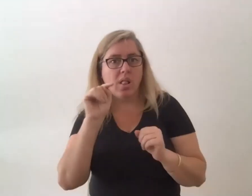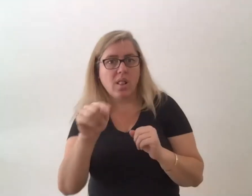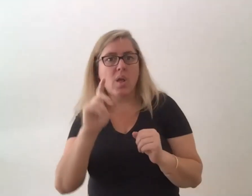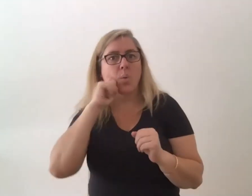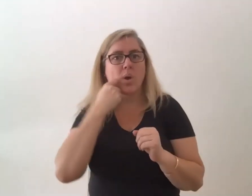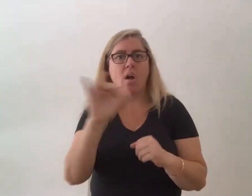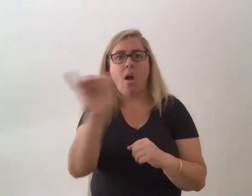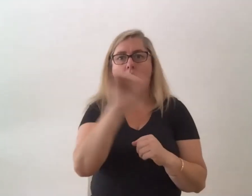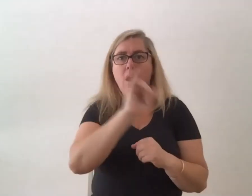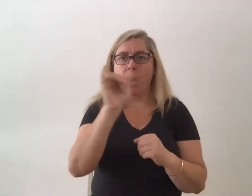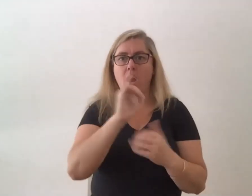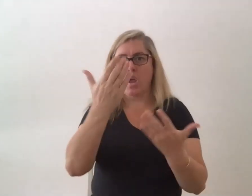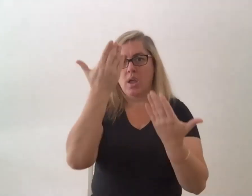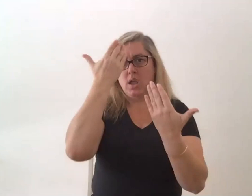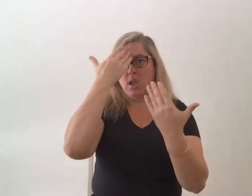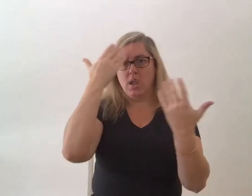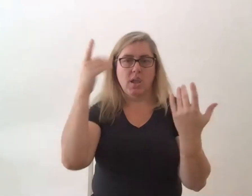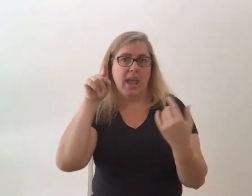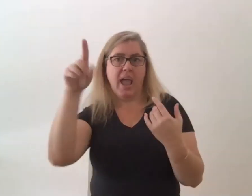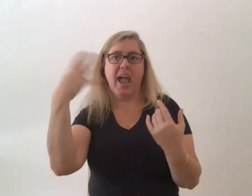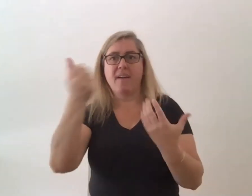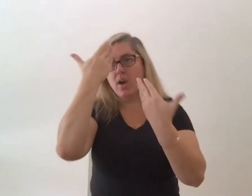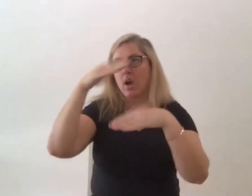a resort on the wit sundays or qualia theater